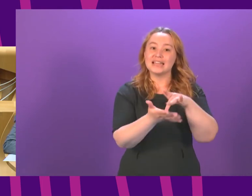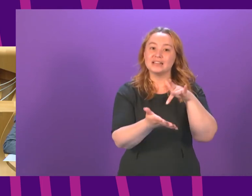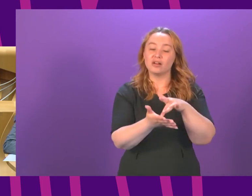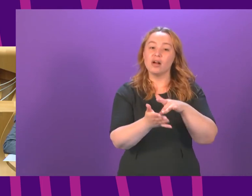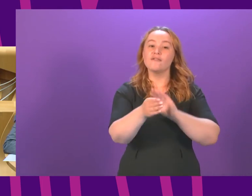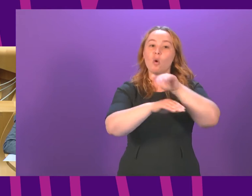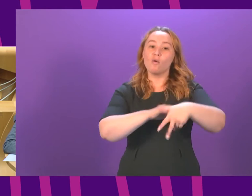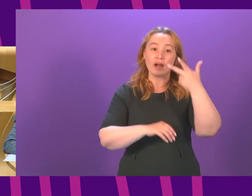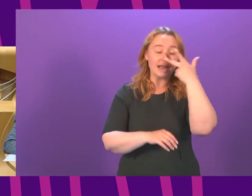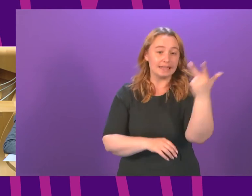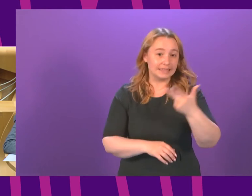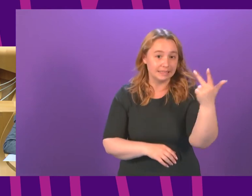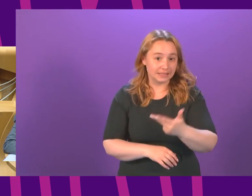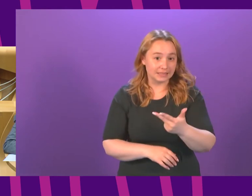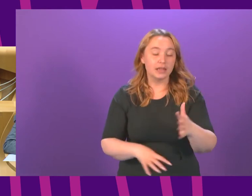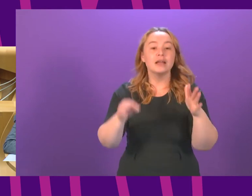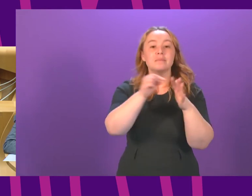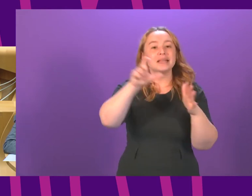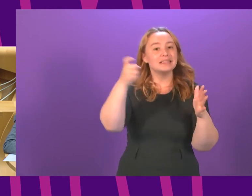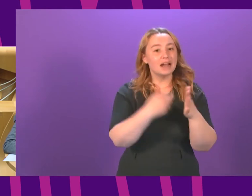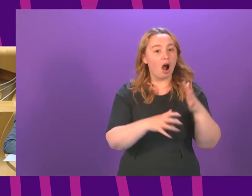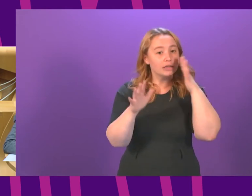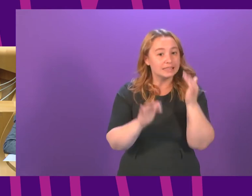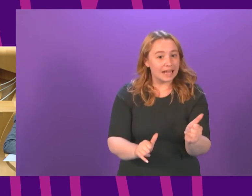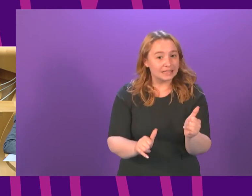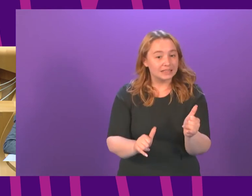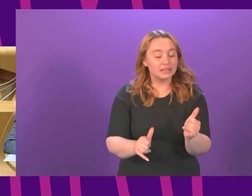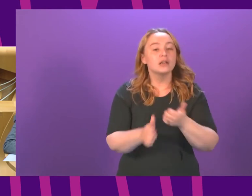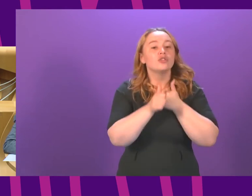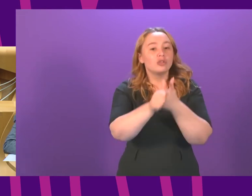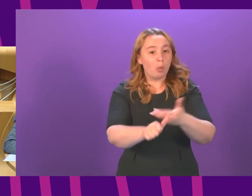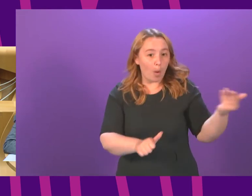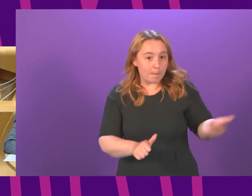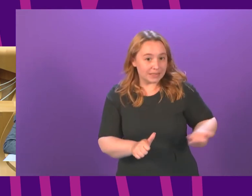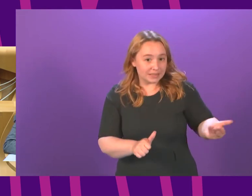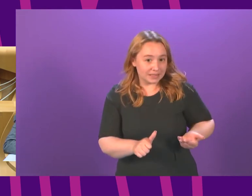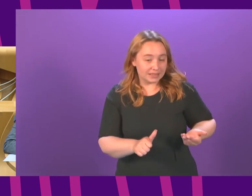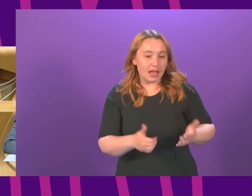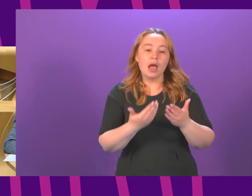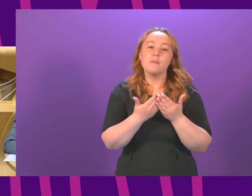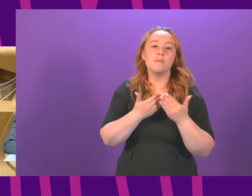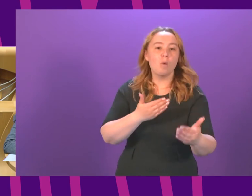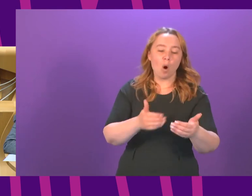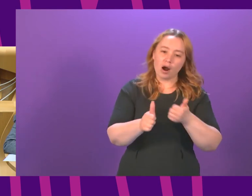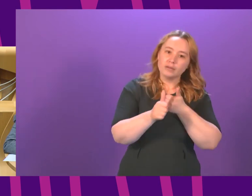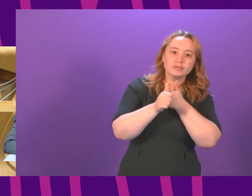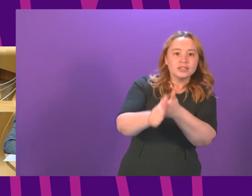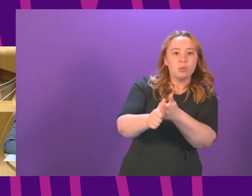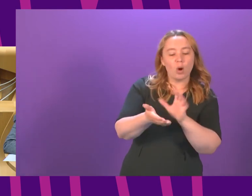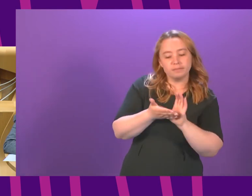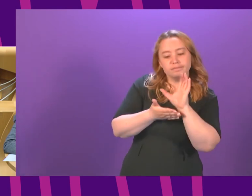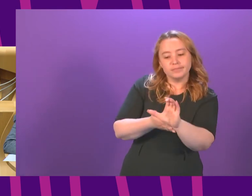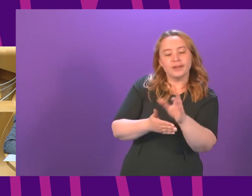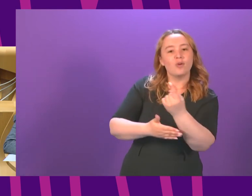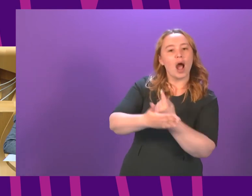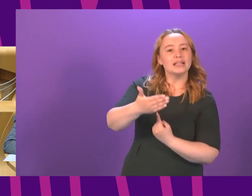the mass rollout of PCR tests increased support for local businesses and greater access to isolation support grants that must